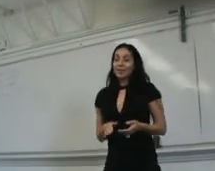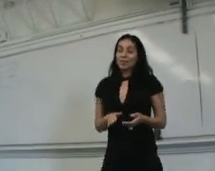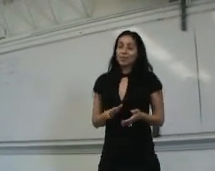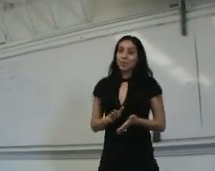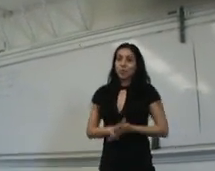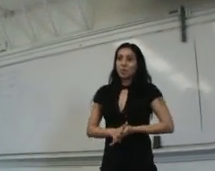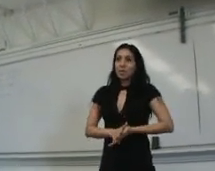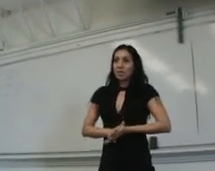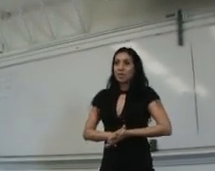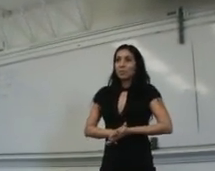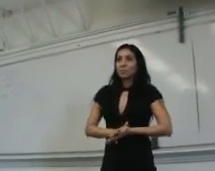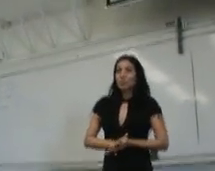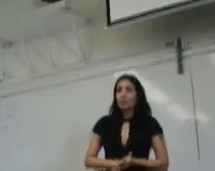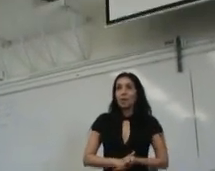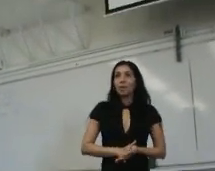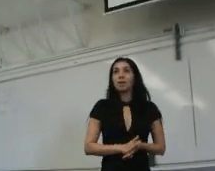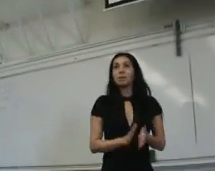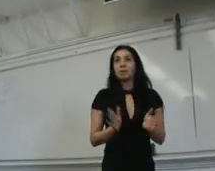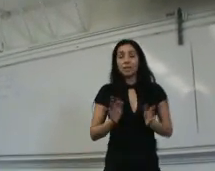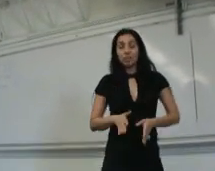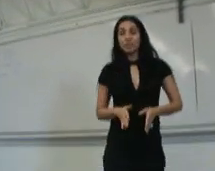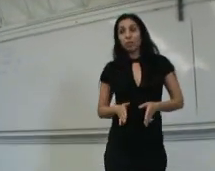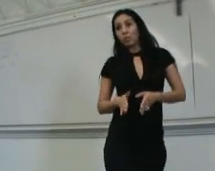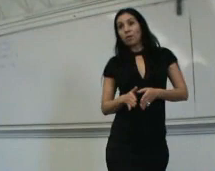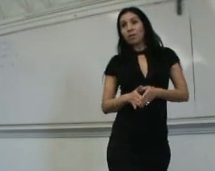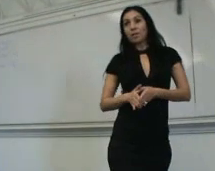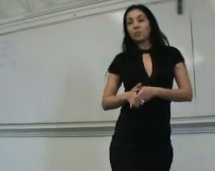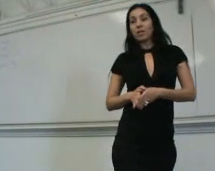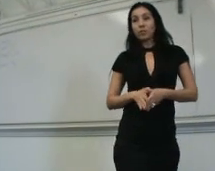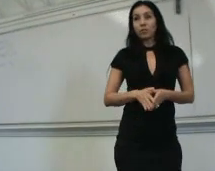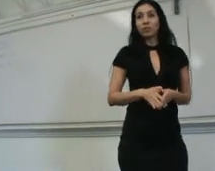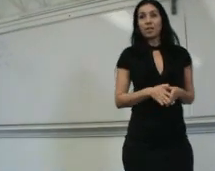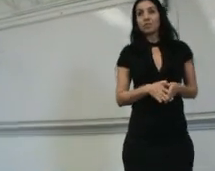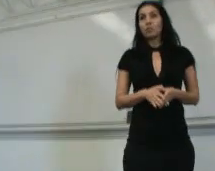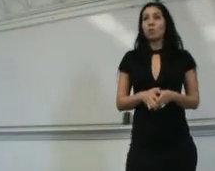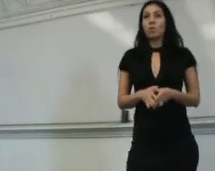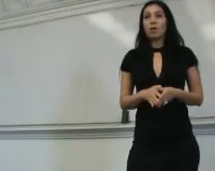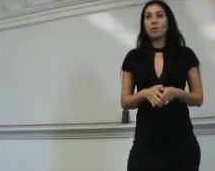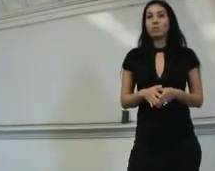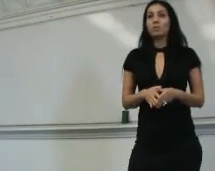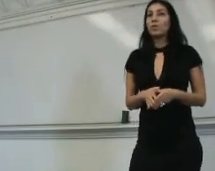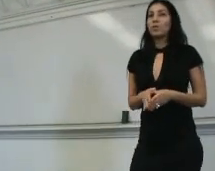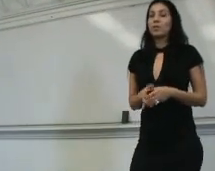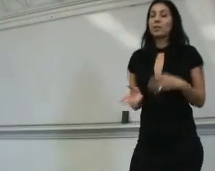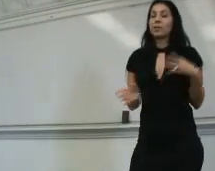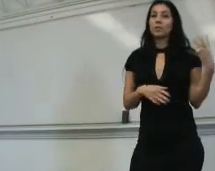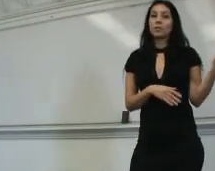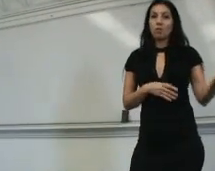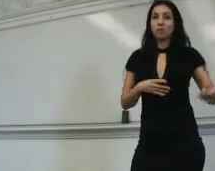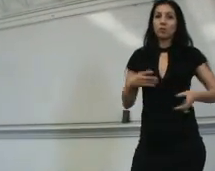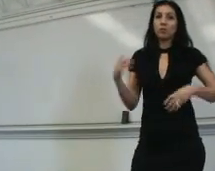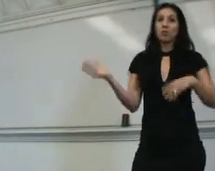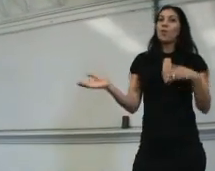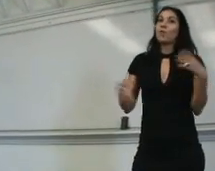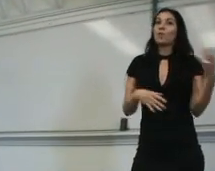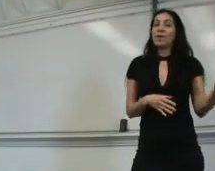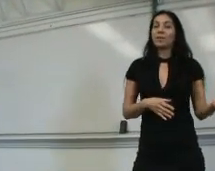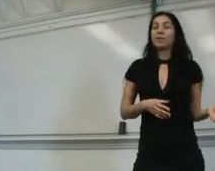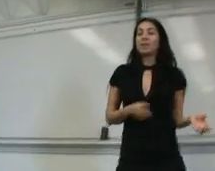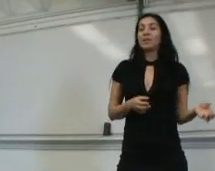First of all, ten years ago I came to California, so I wasn't very familiar with the culture or anything.